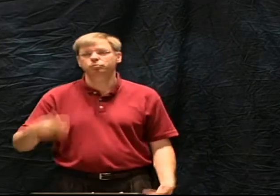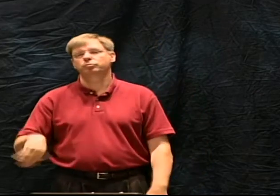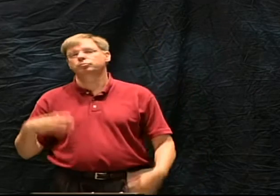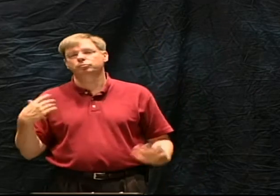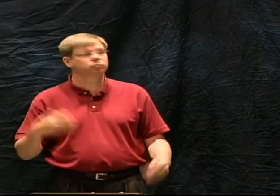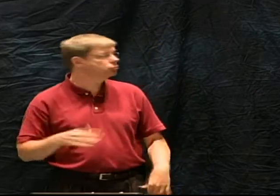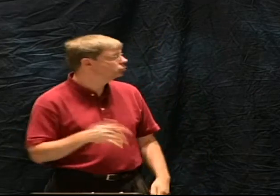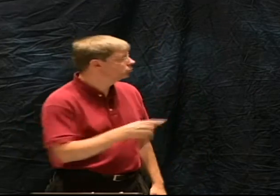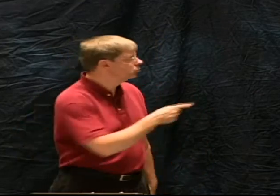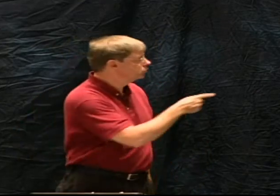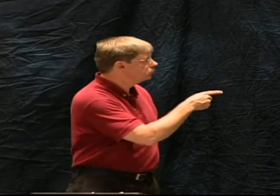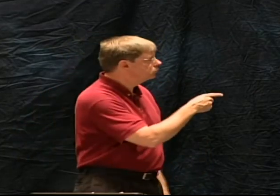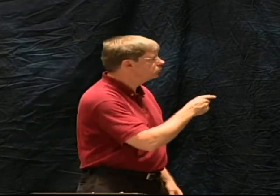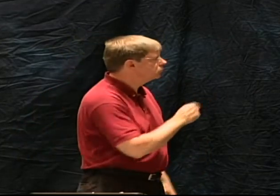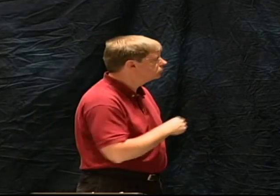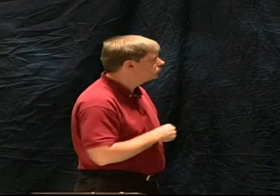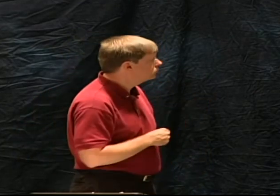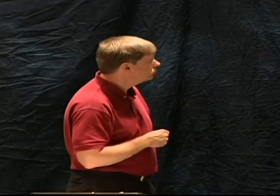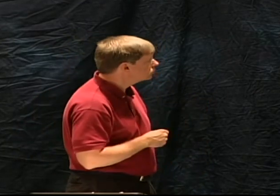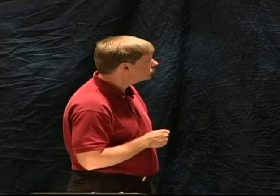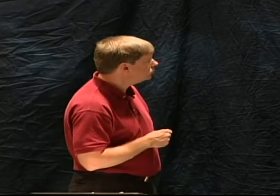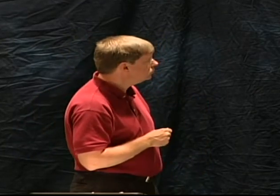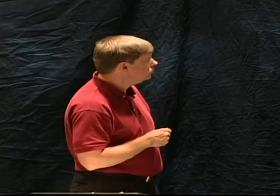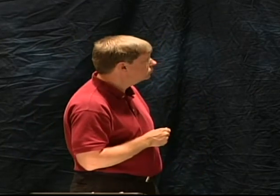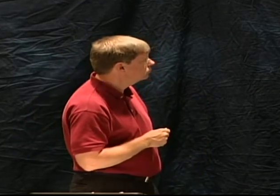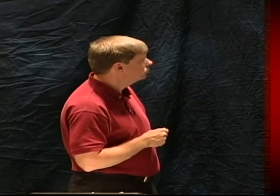all of them came true were fulfilled